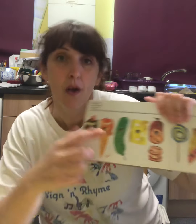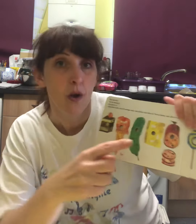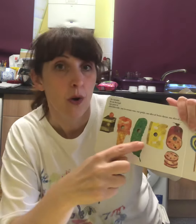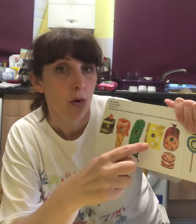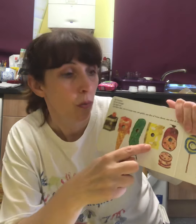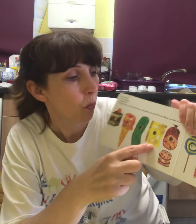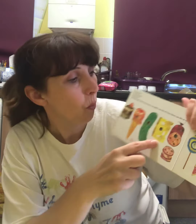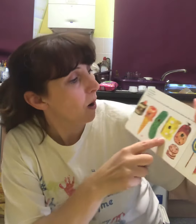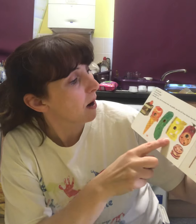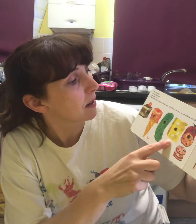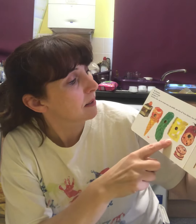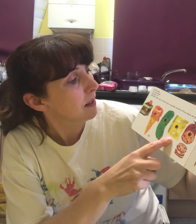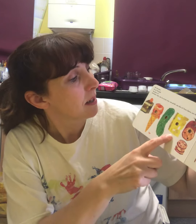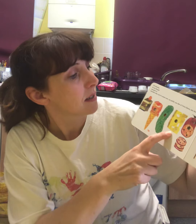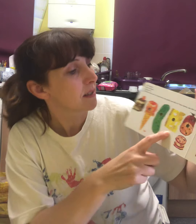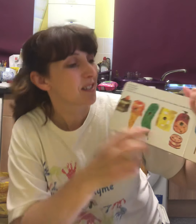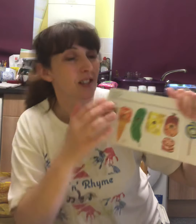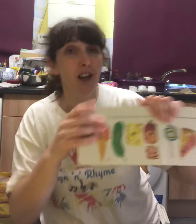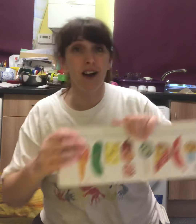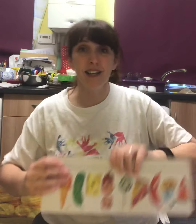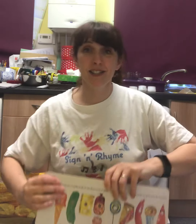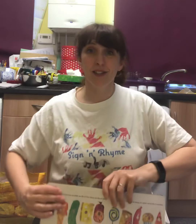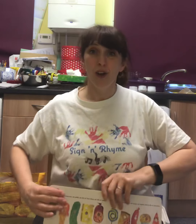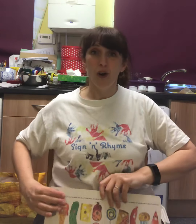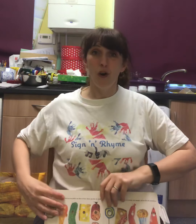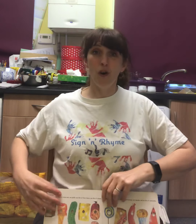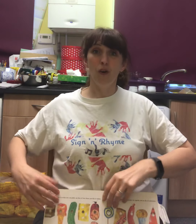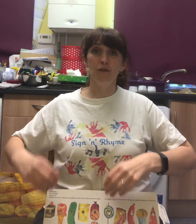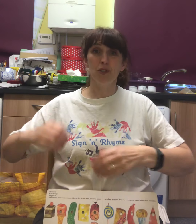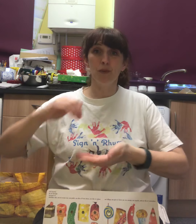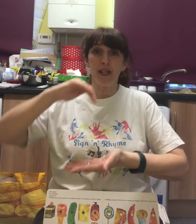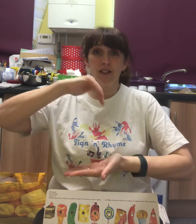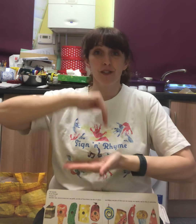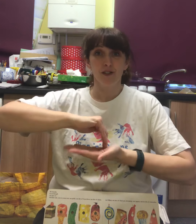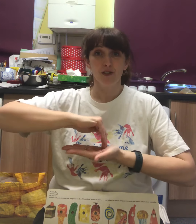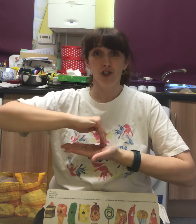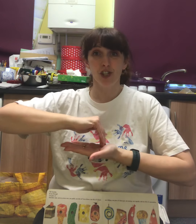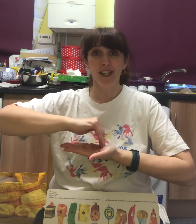One slice of Swiss cheese.